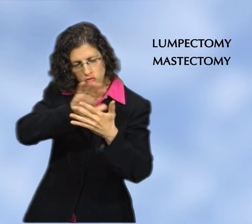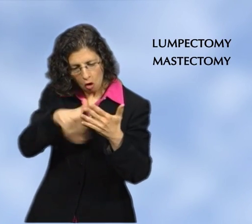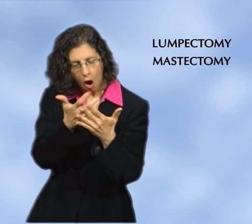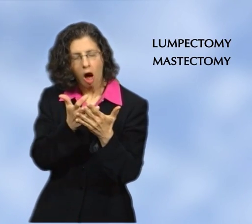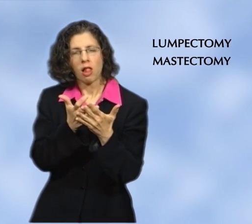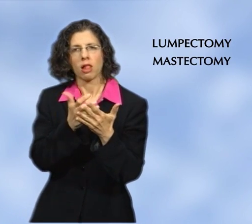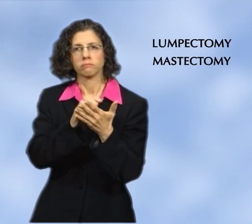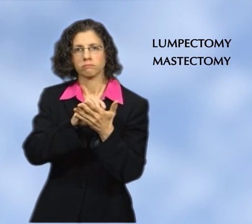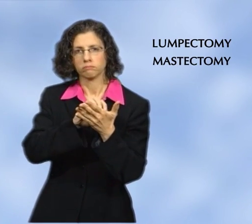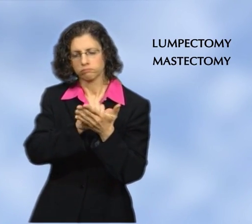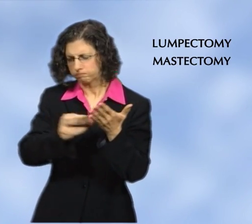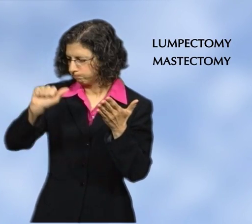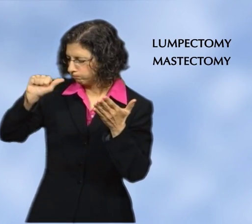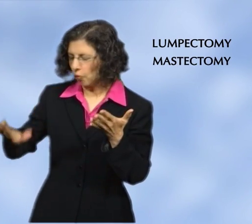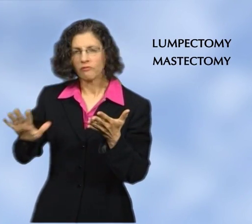of the cancerous tissue.